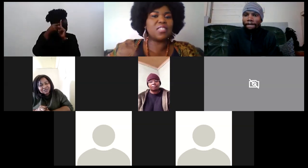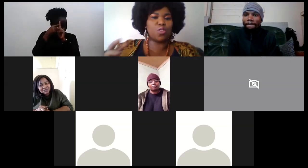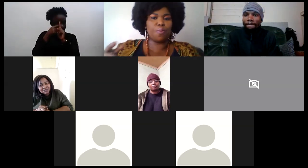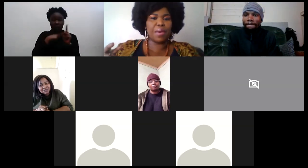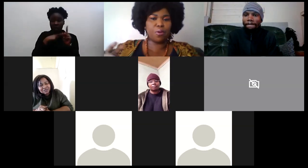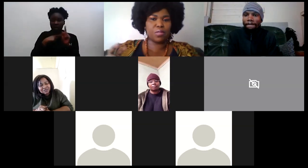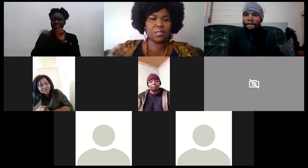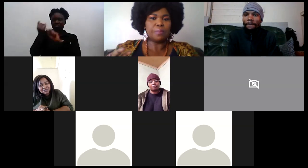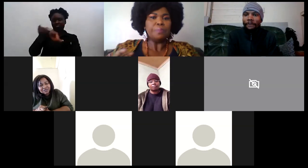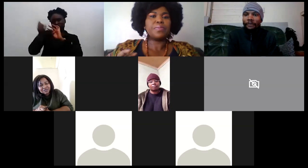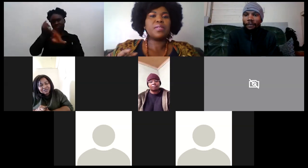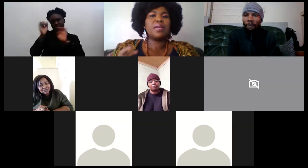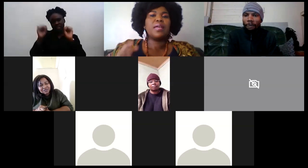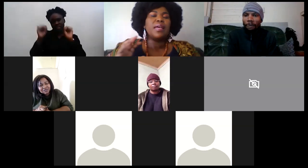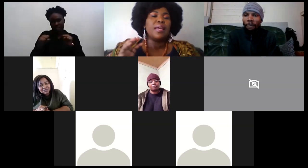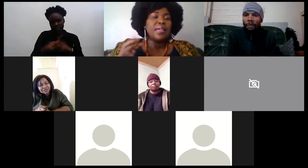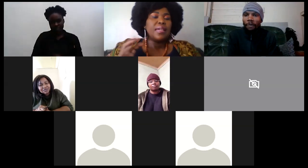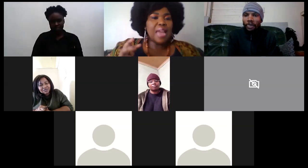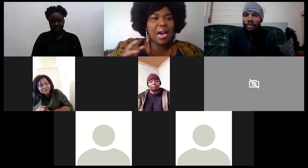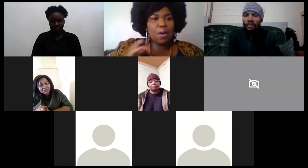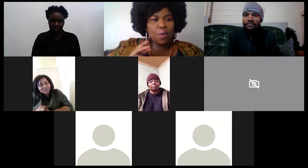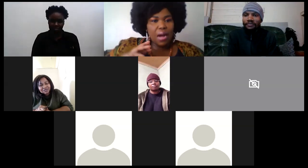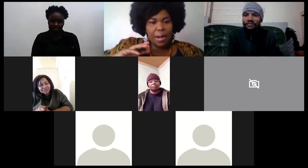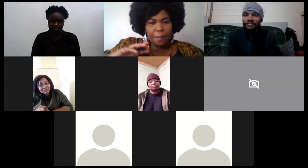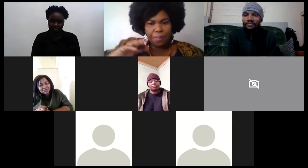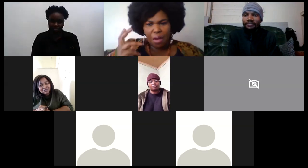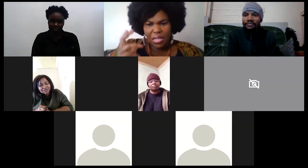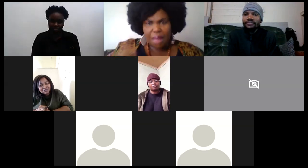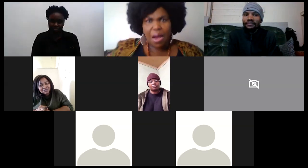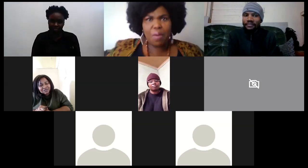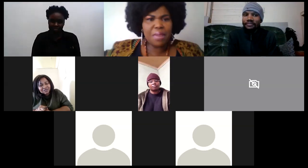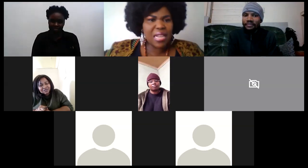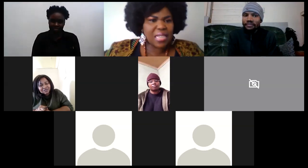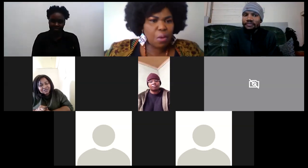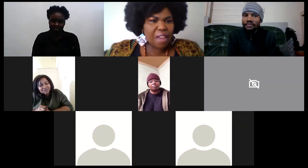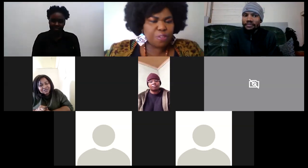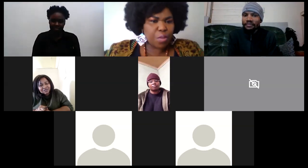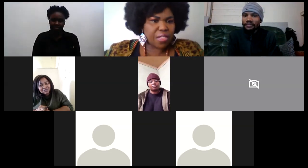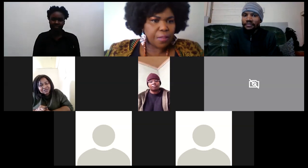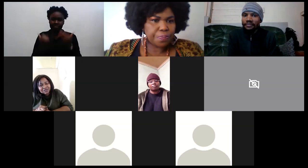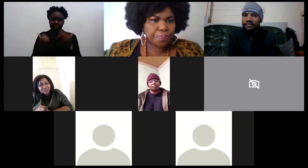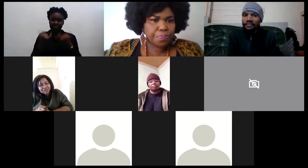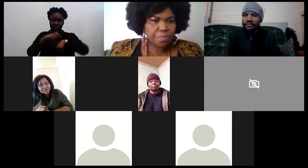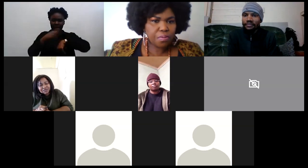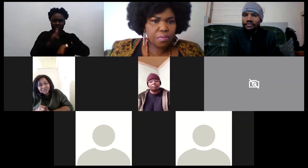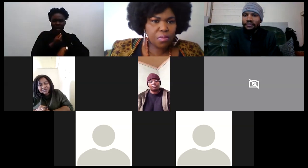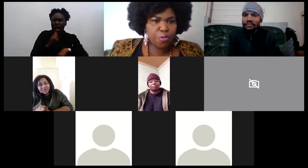aligned to your purpose now um our time how many minutes are we left with